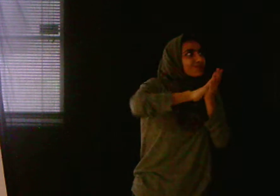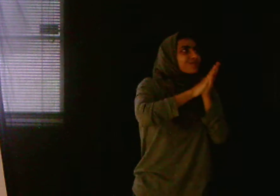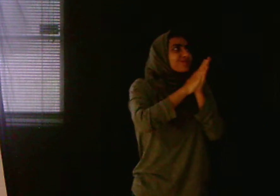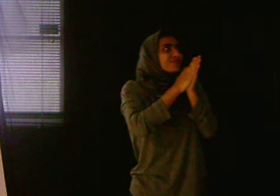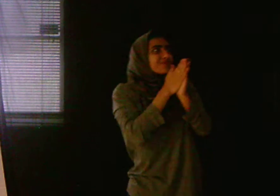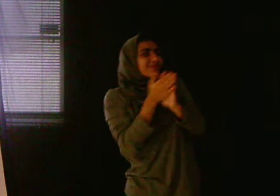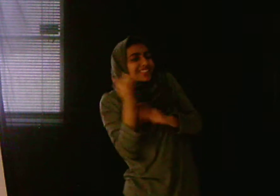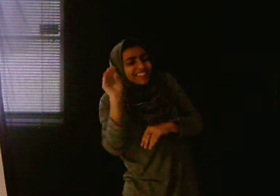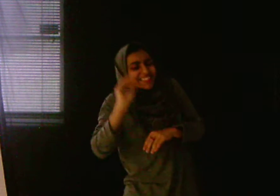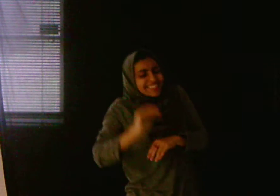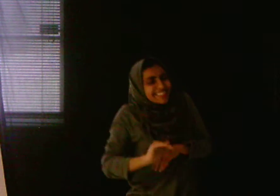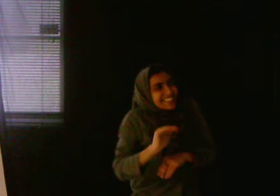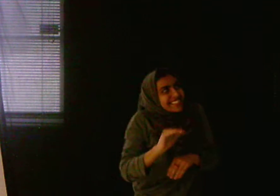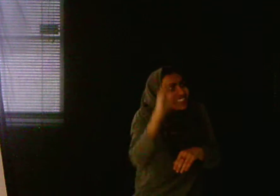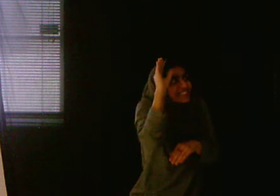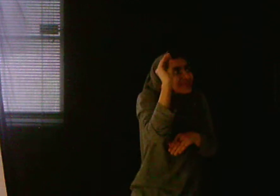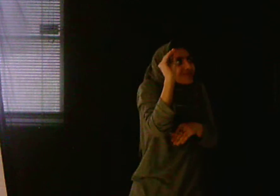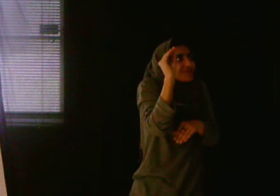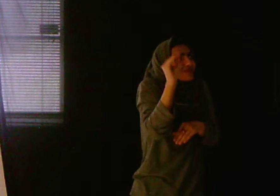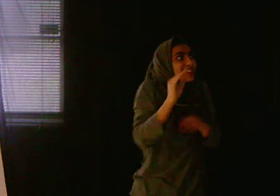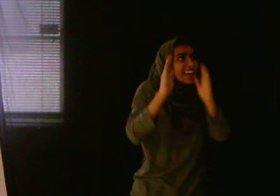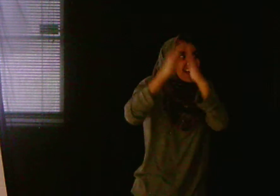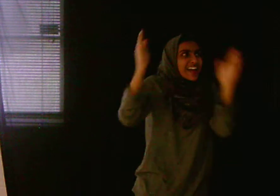little boy, and run into a house.